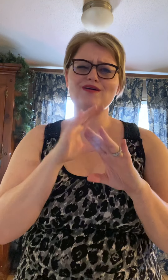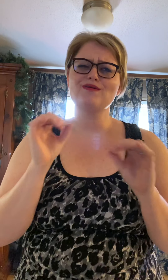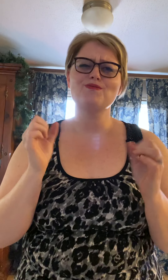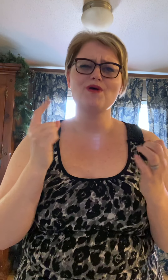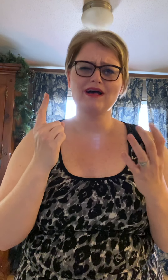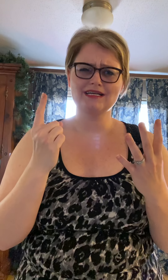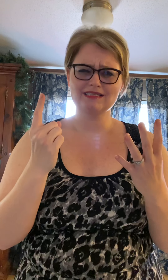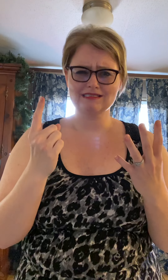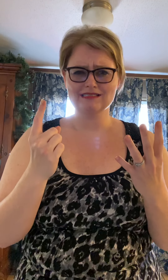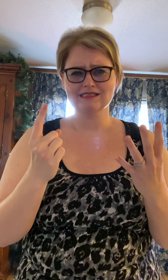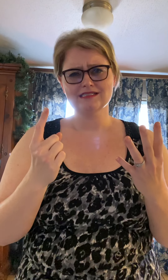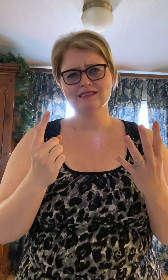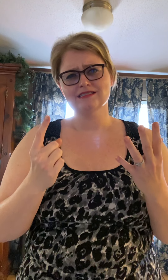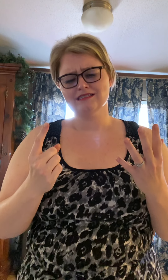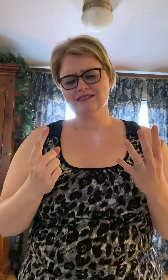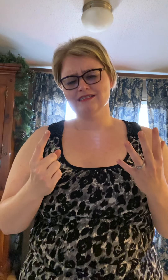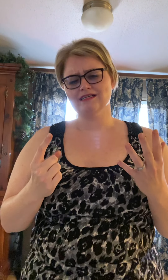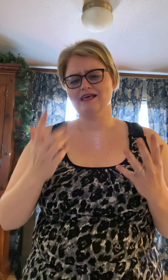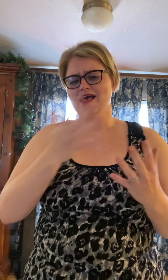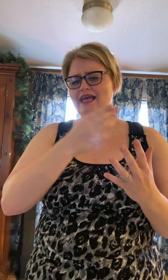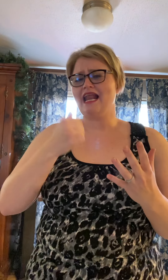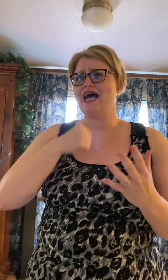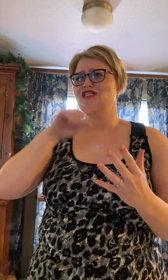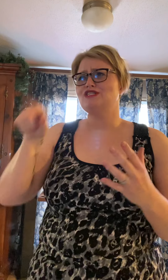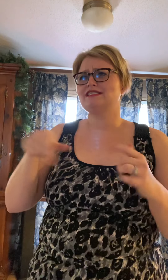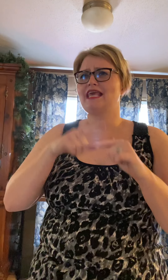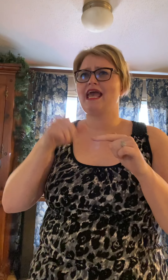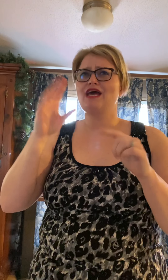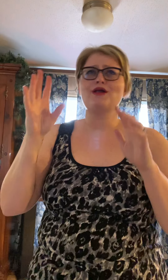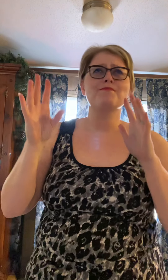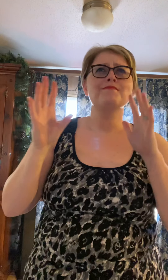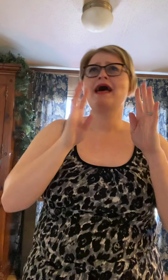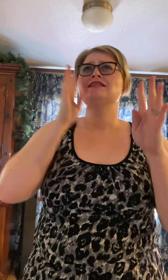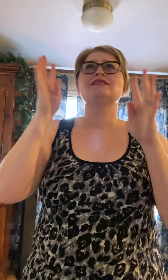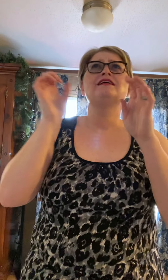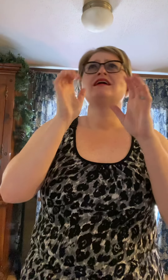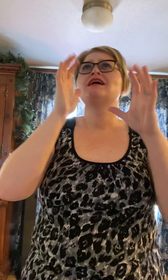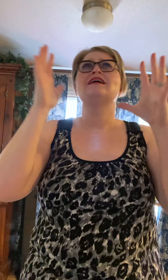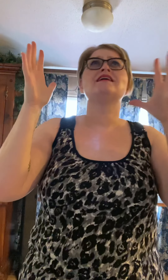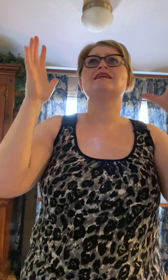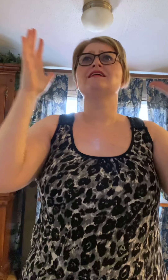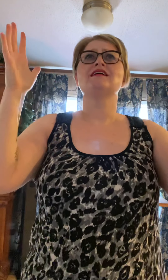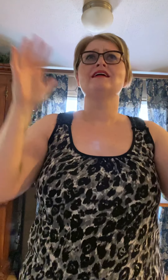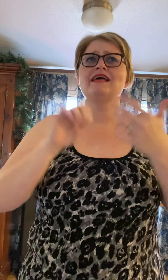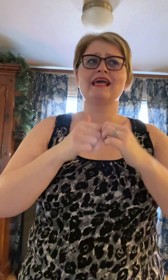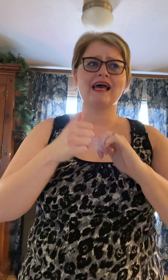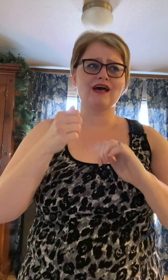one And I just can't imagine How you could be so